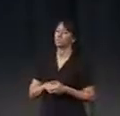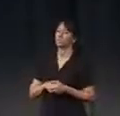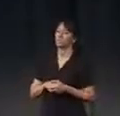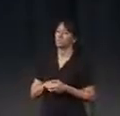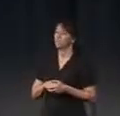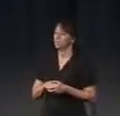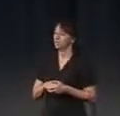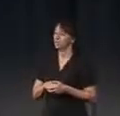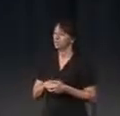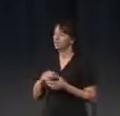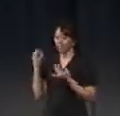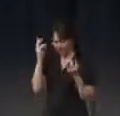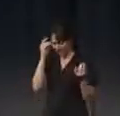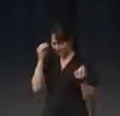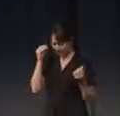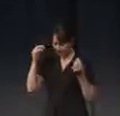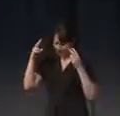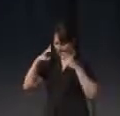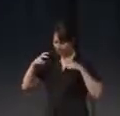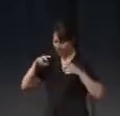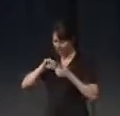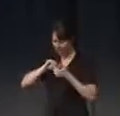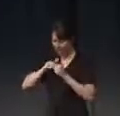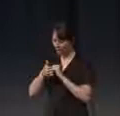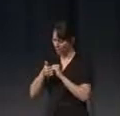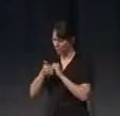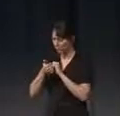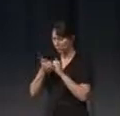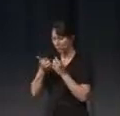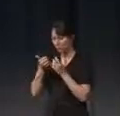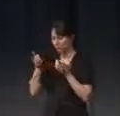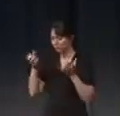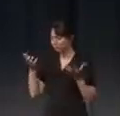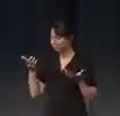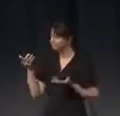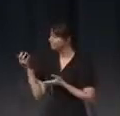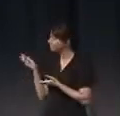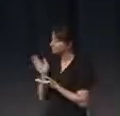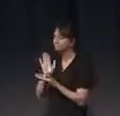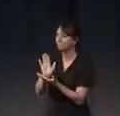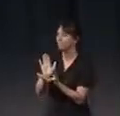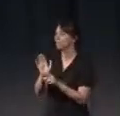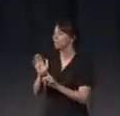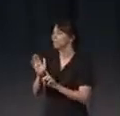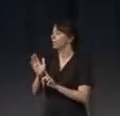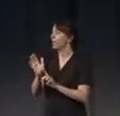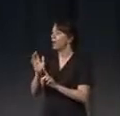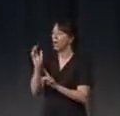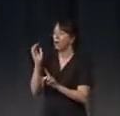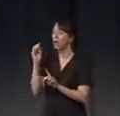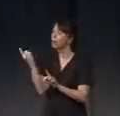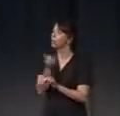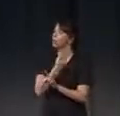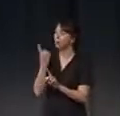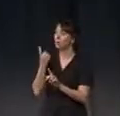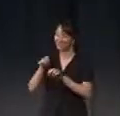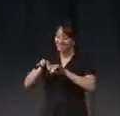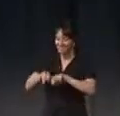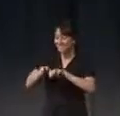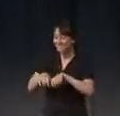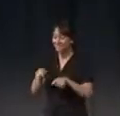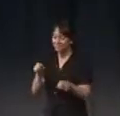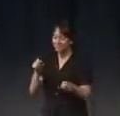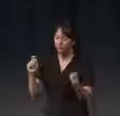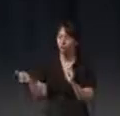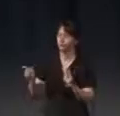reframing myself, I thought like I put the images and I kind of keep changing it until the last minute. This